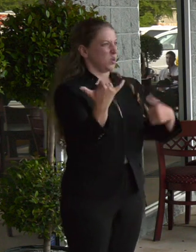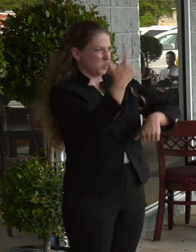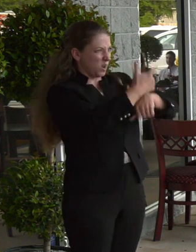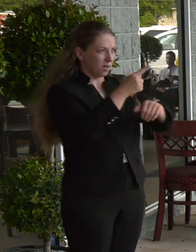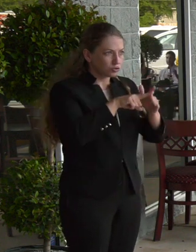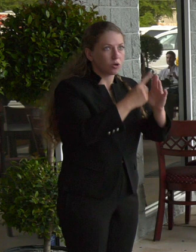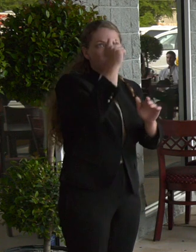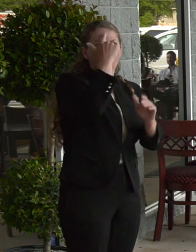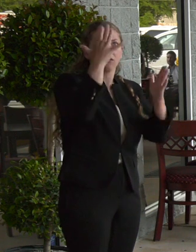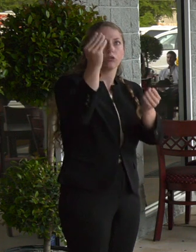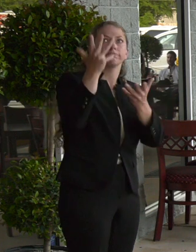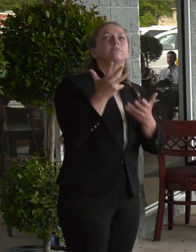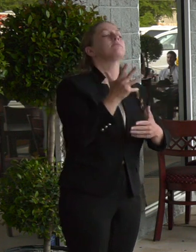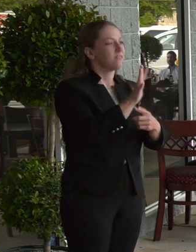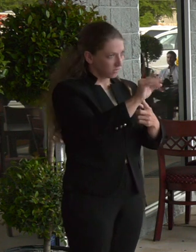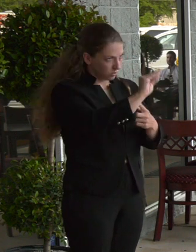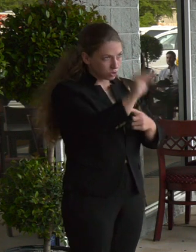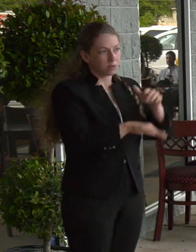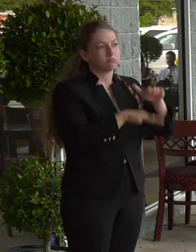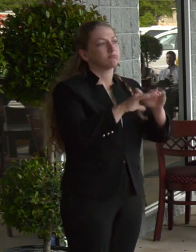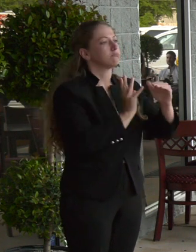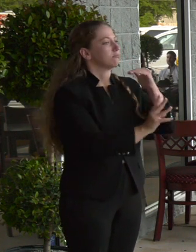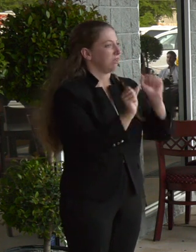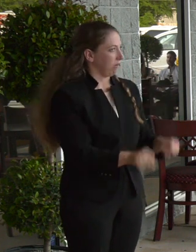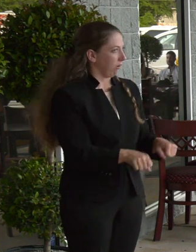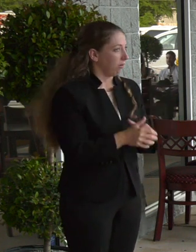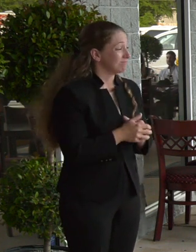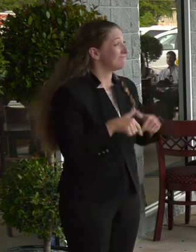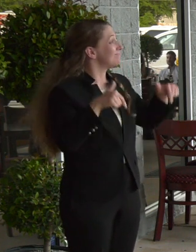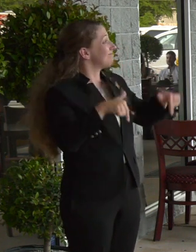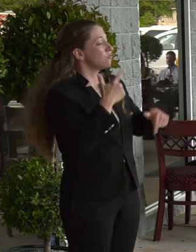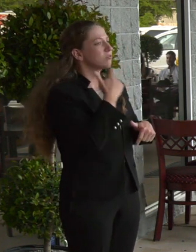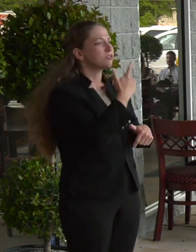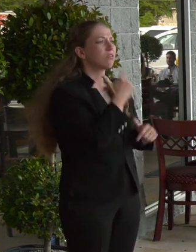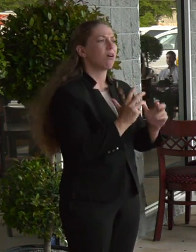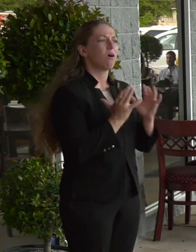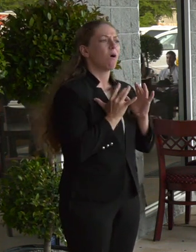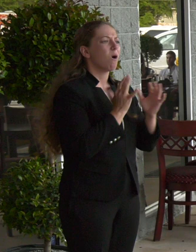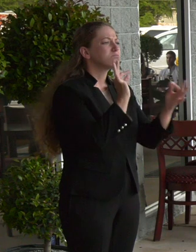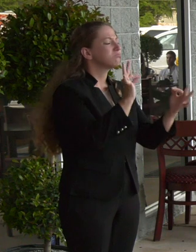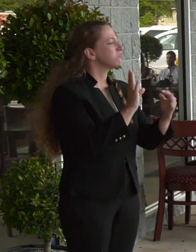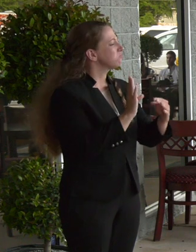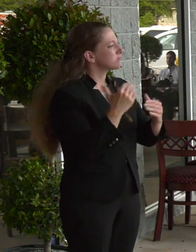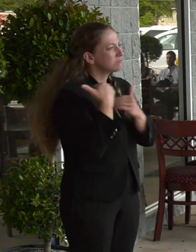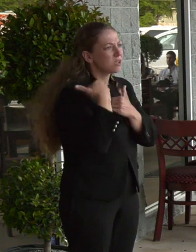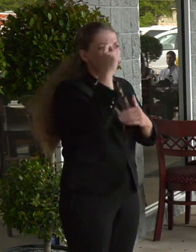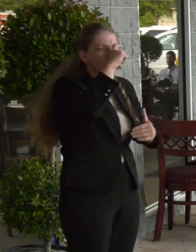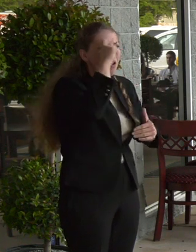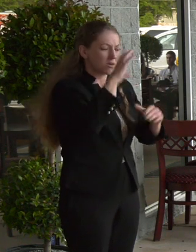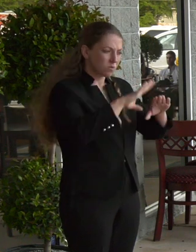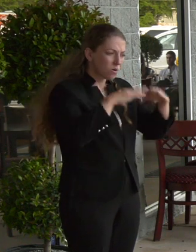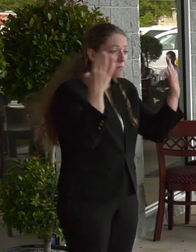Toscana is a great example of a business that is reopening responsibly. They're adhering to the 50% capacity limit for their indoor dining